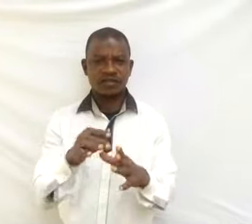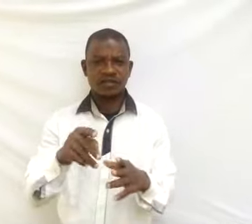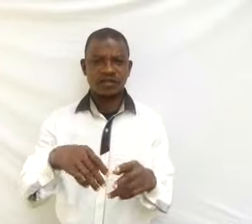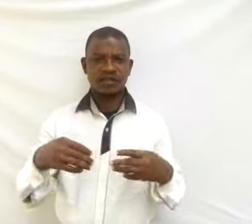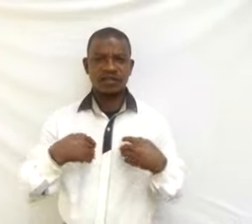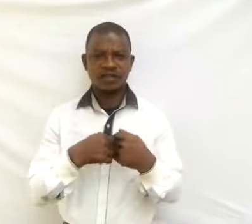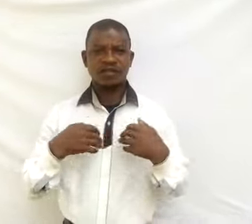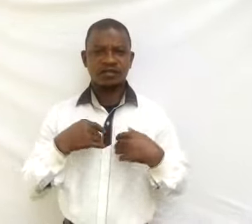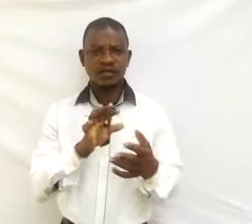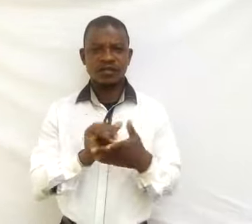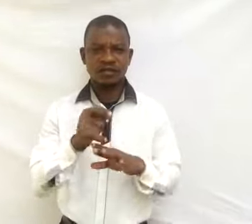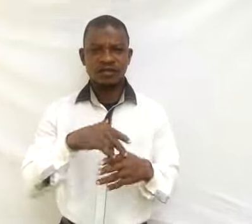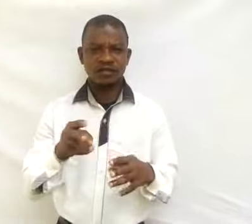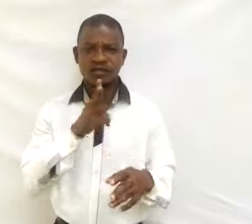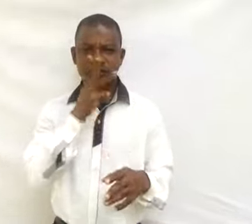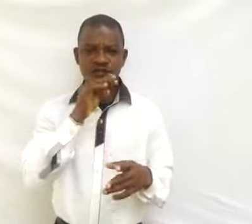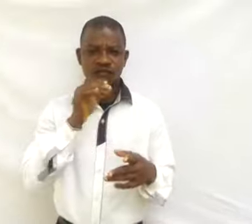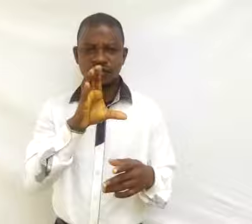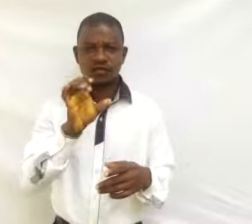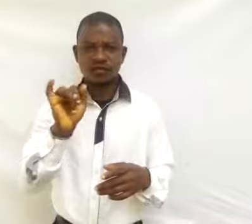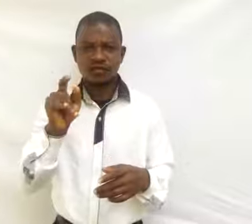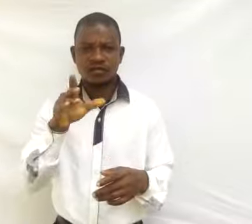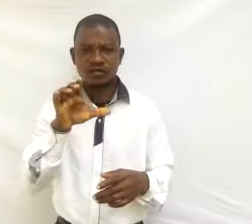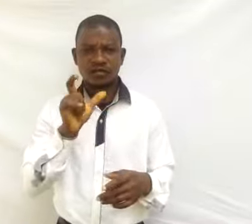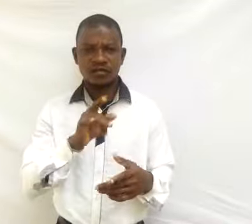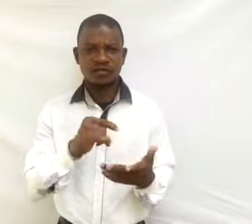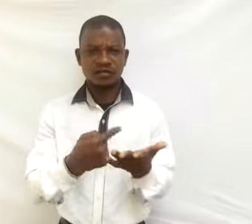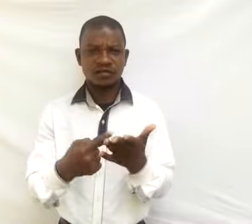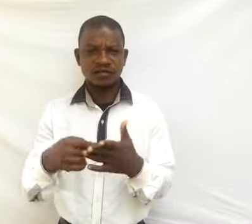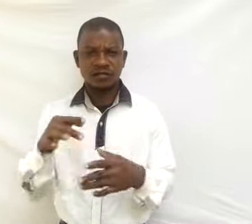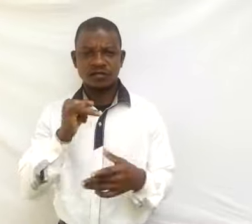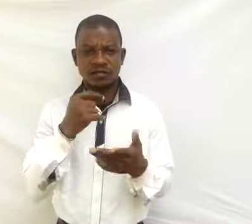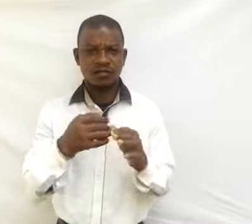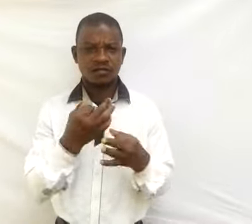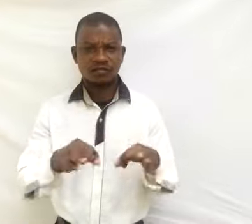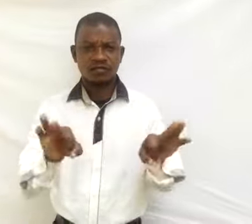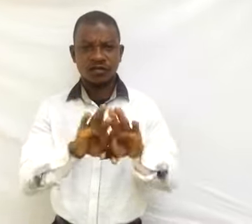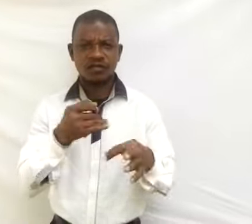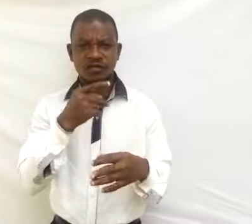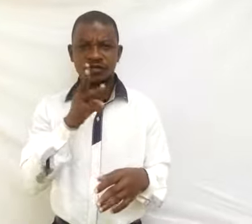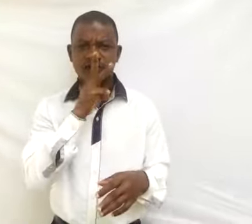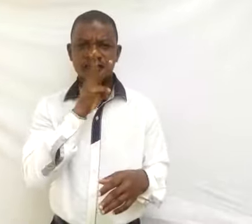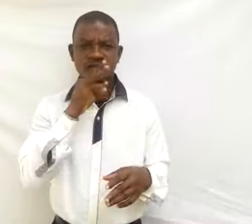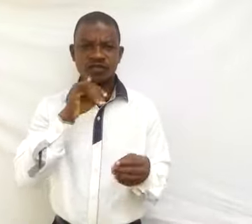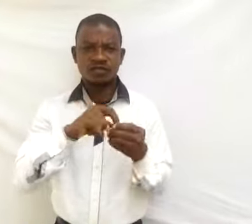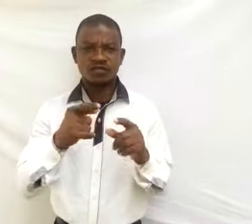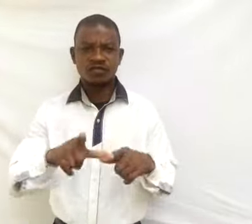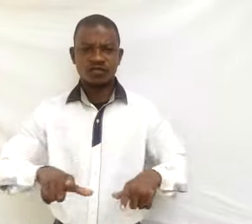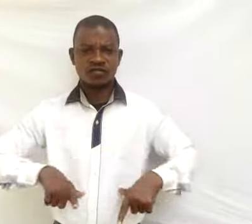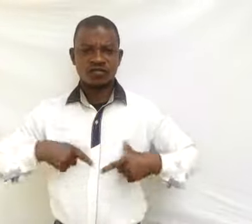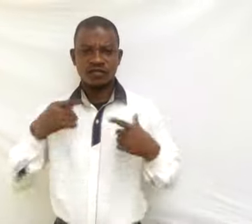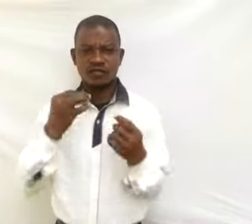cycle, discuss the importance of water to living organisms,